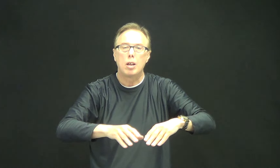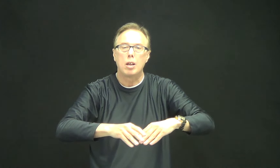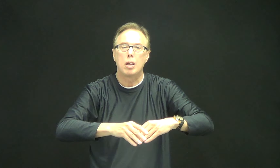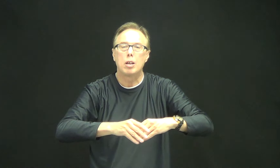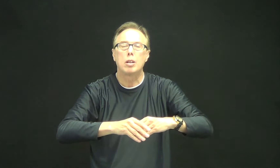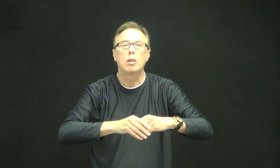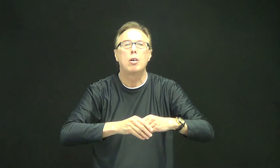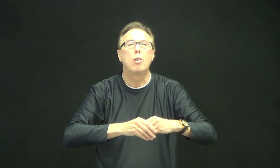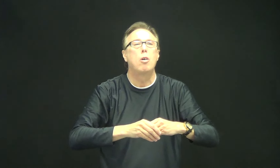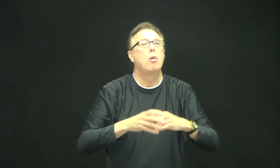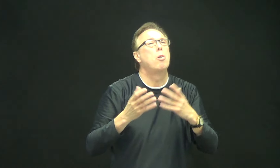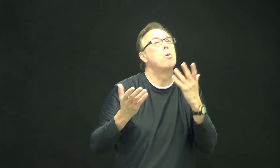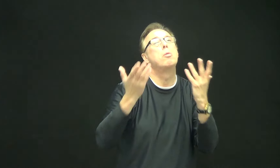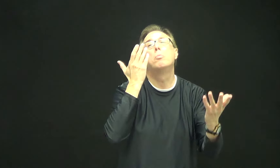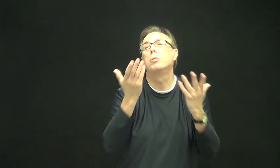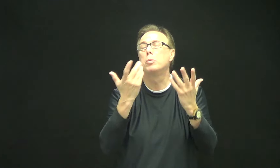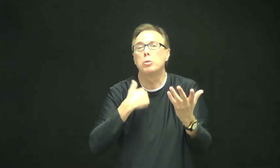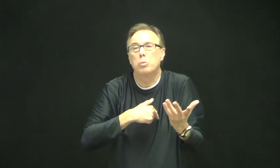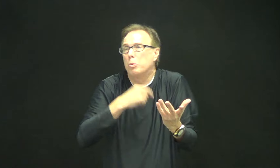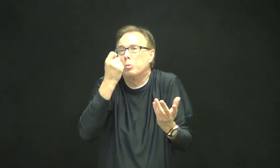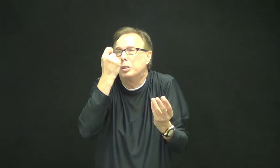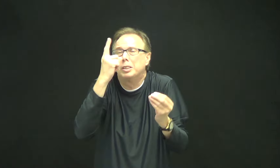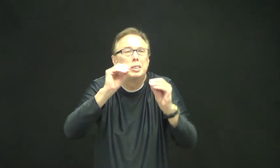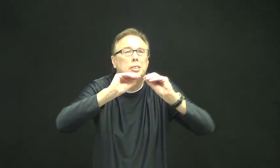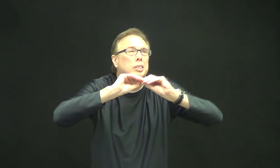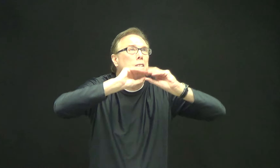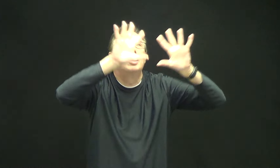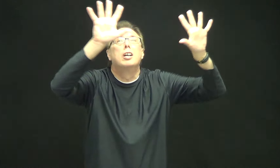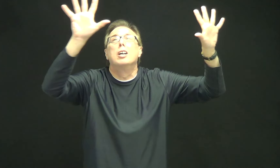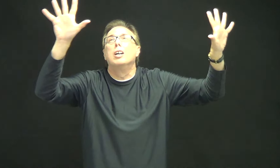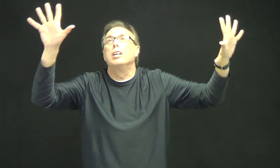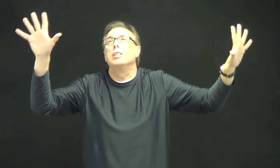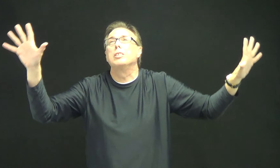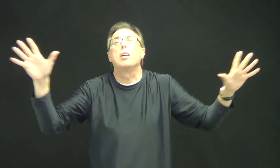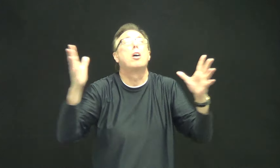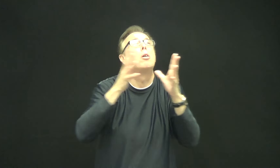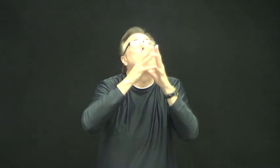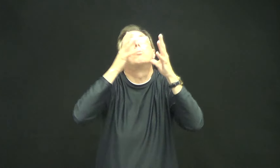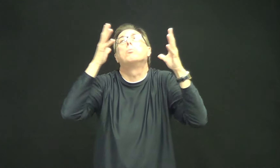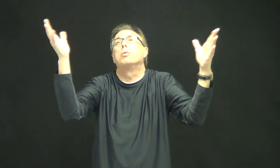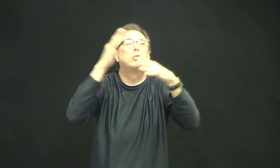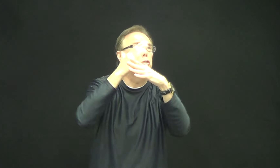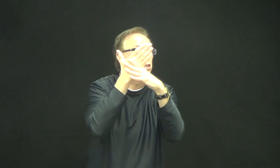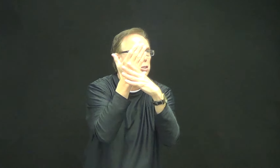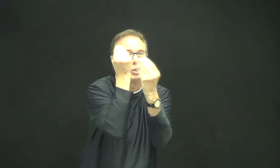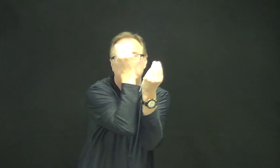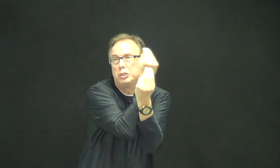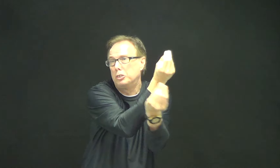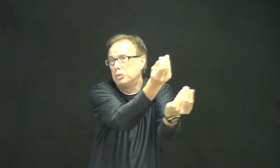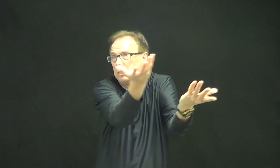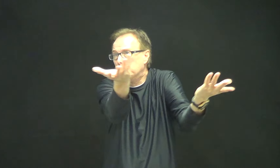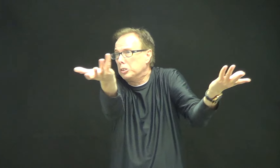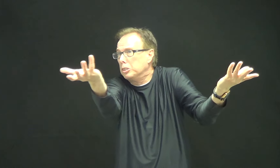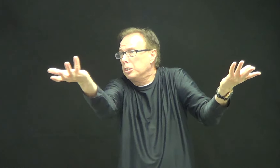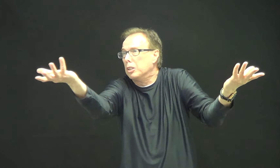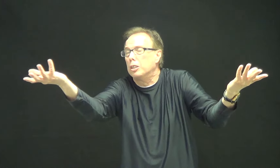Oh, baby, when we realize how much there is to share,